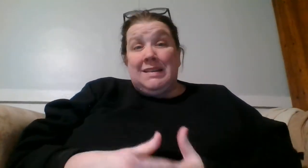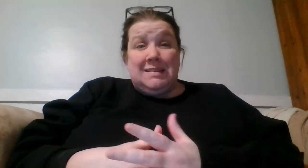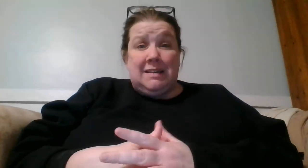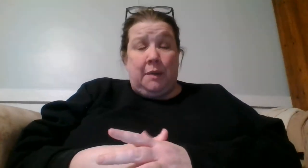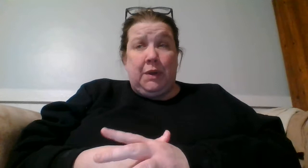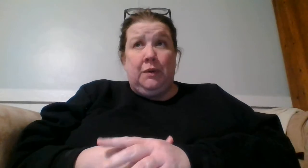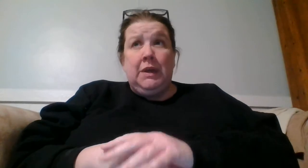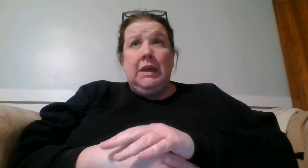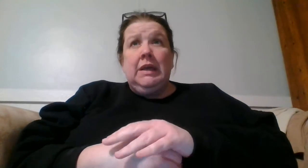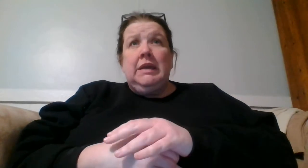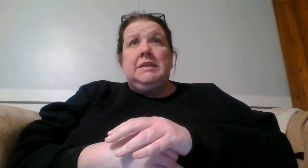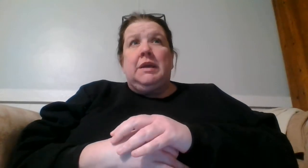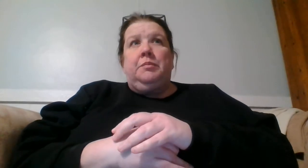to stop you. He's like,